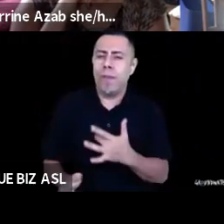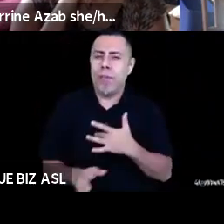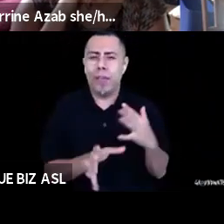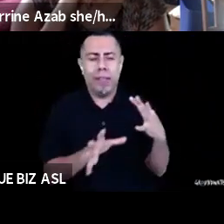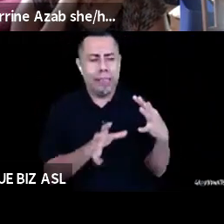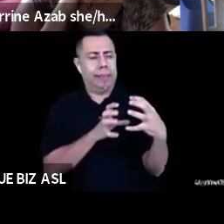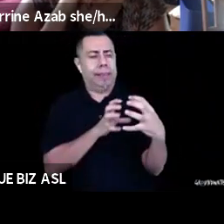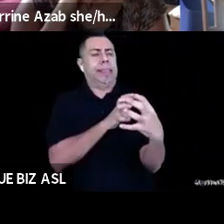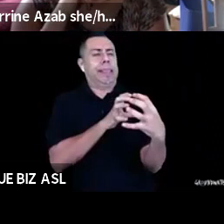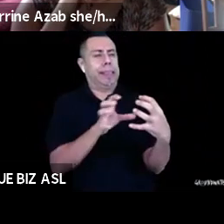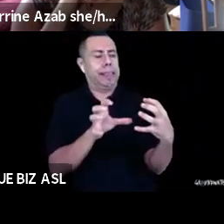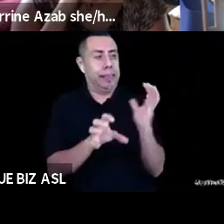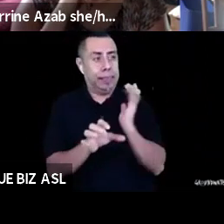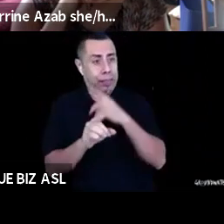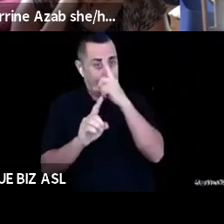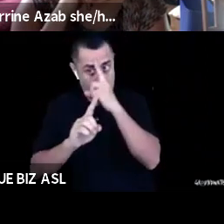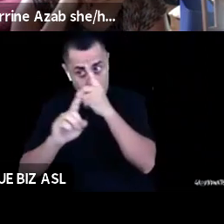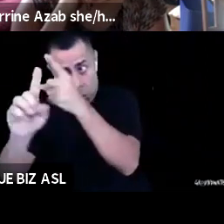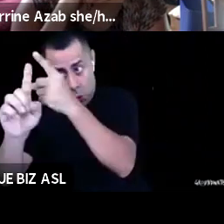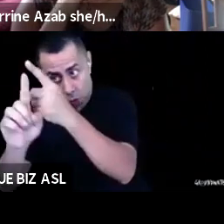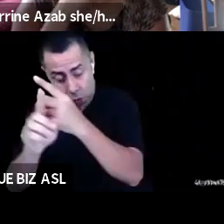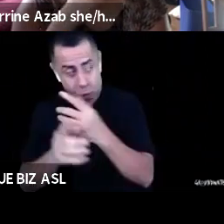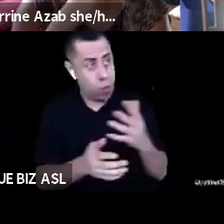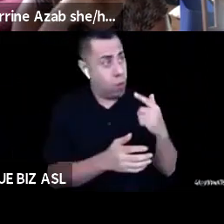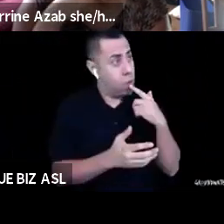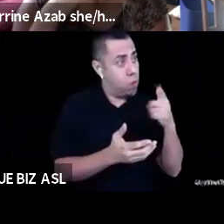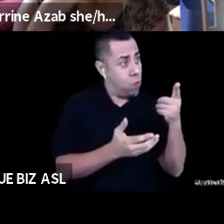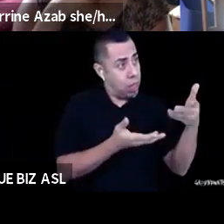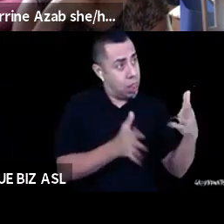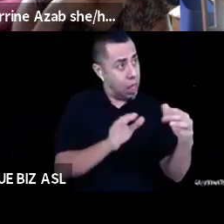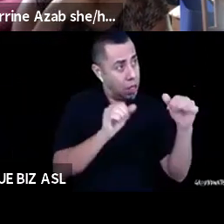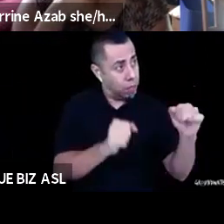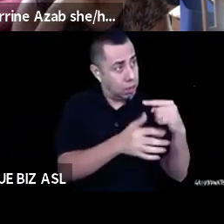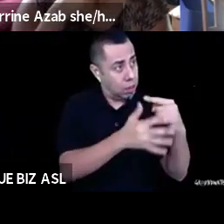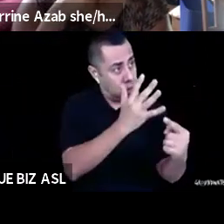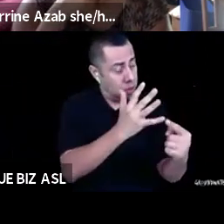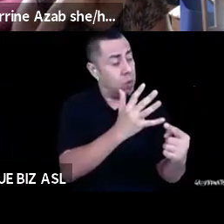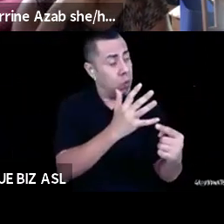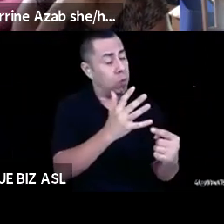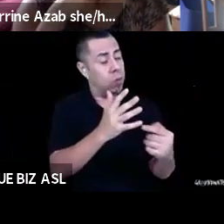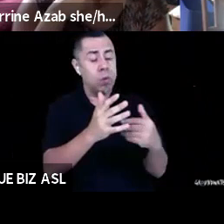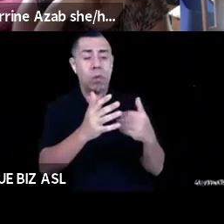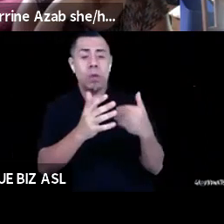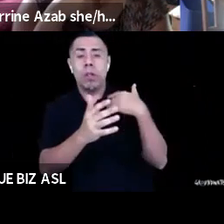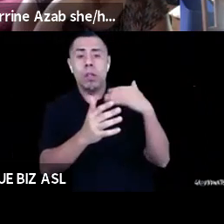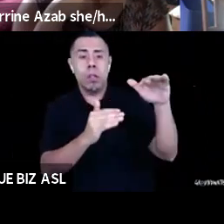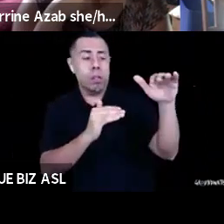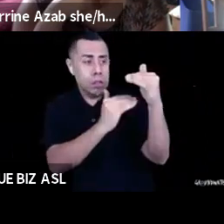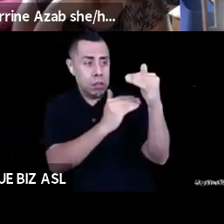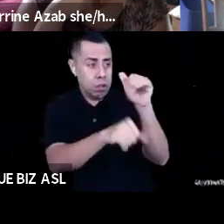possible and how much to work within to change, how much to, you know, say, screw it and do something else. Uh,